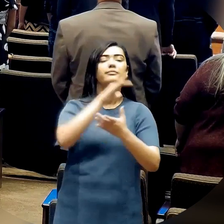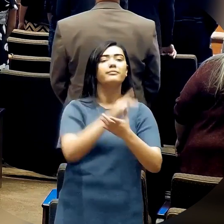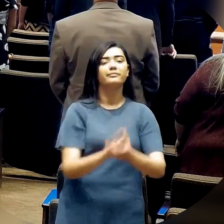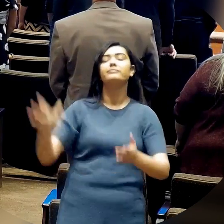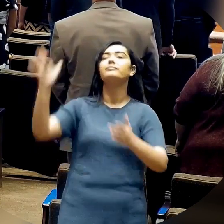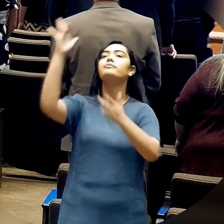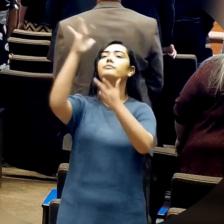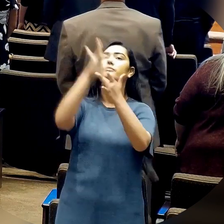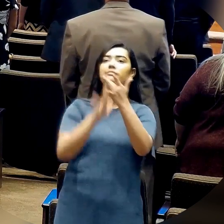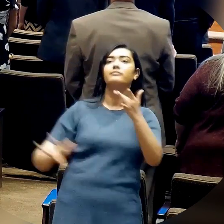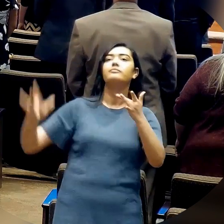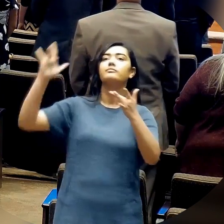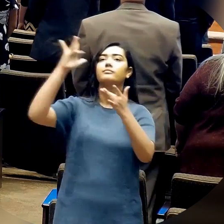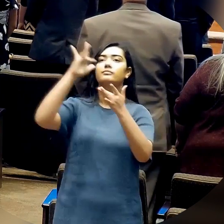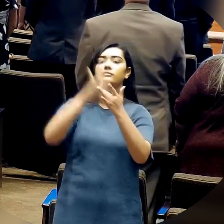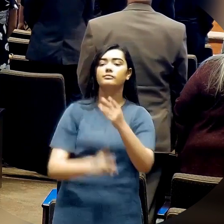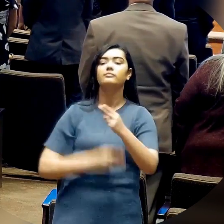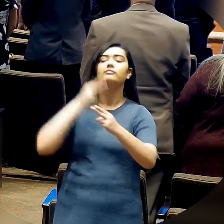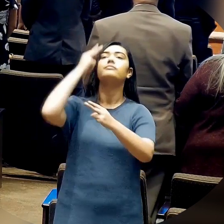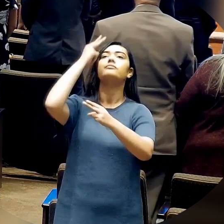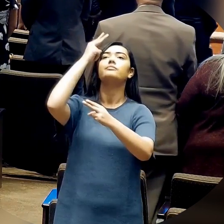name of Jesus.